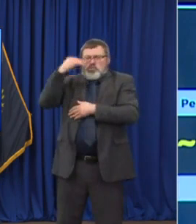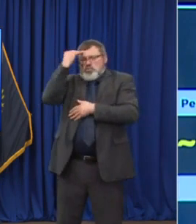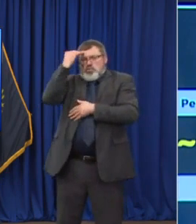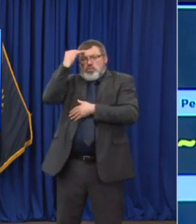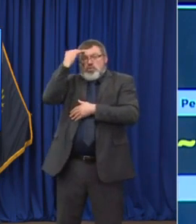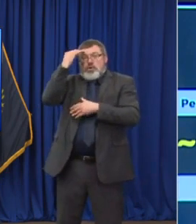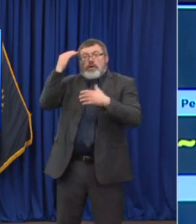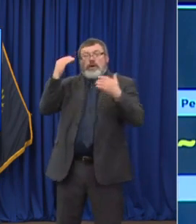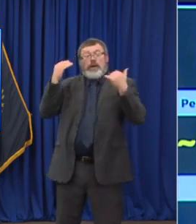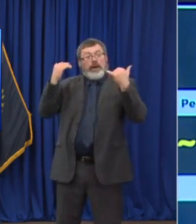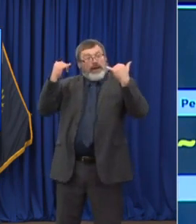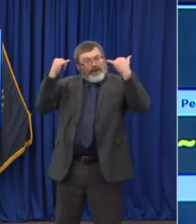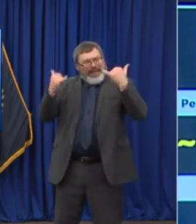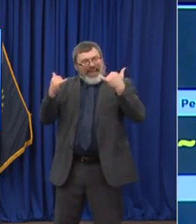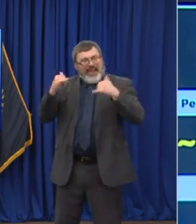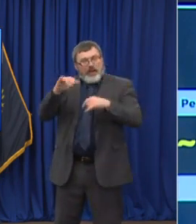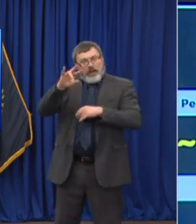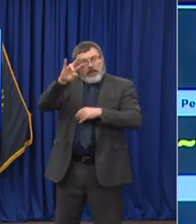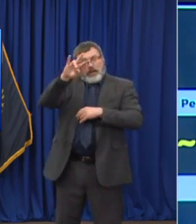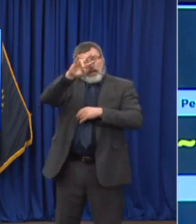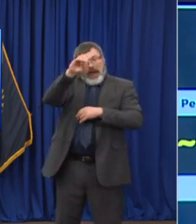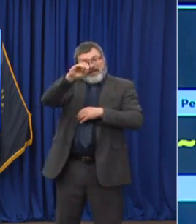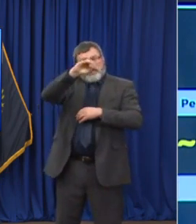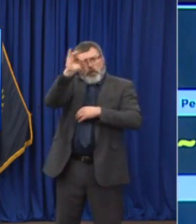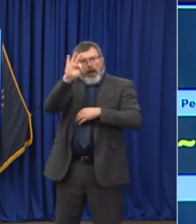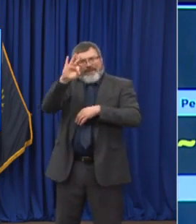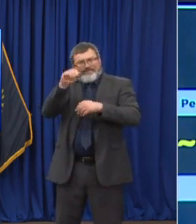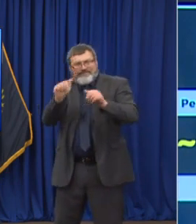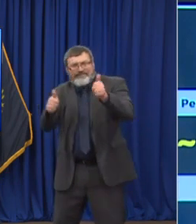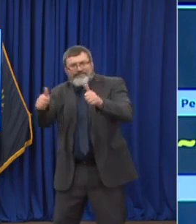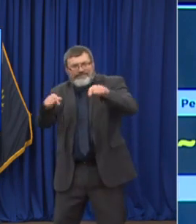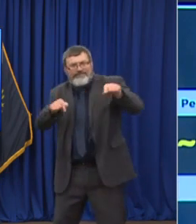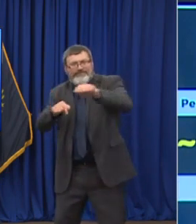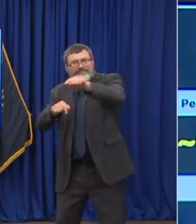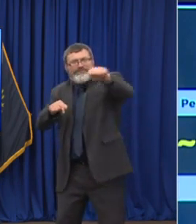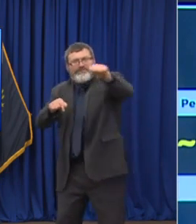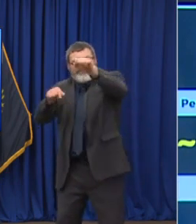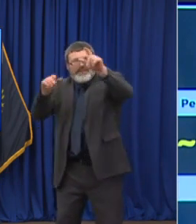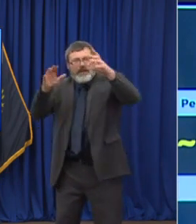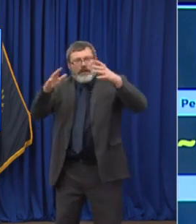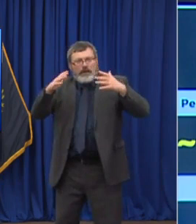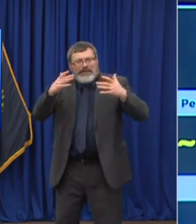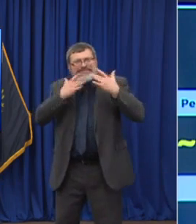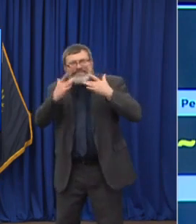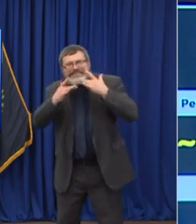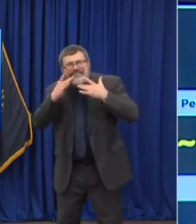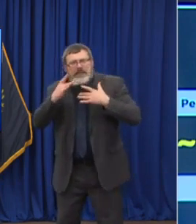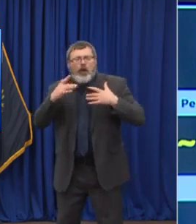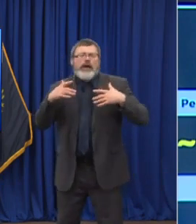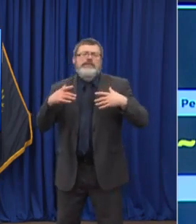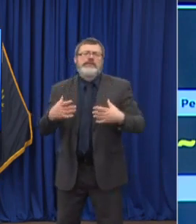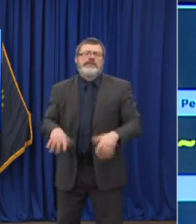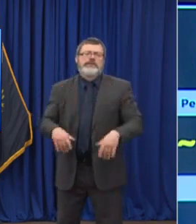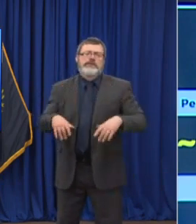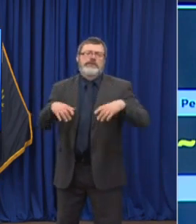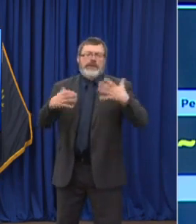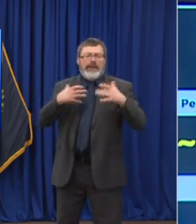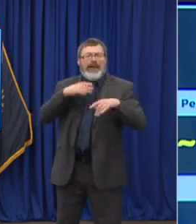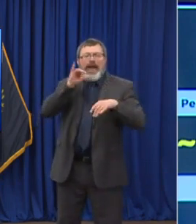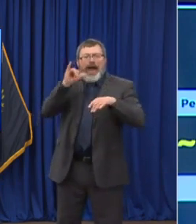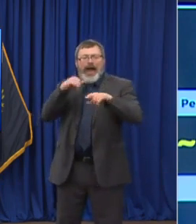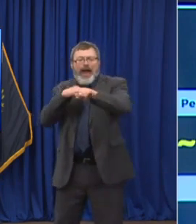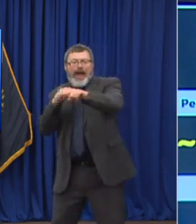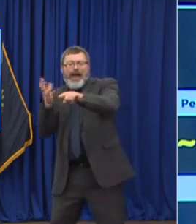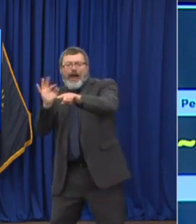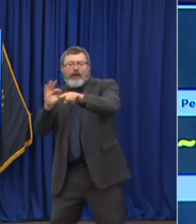% of our hospitals and long term care facilities have indicated some type of staffing crunch. Some are more extreme than